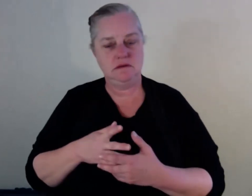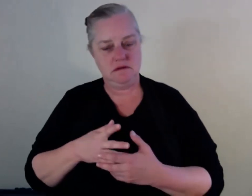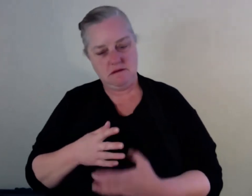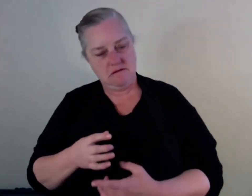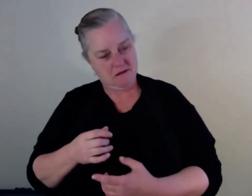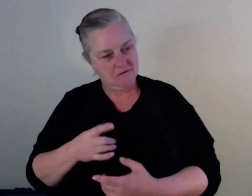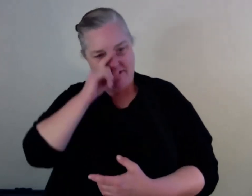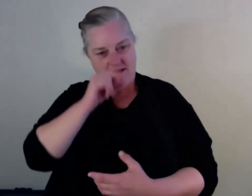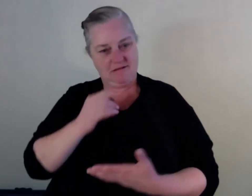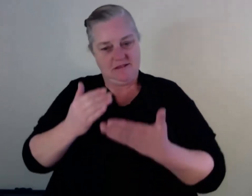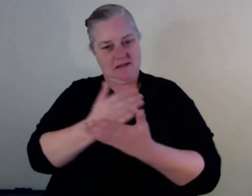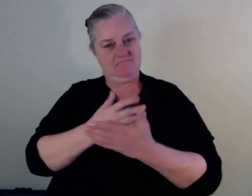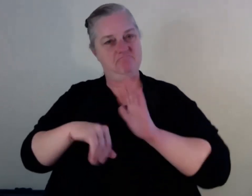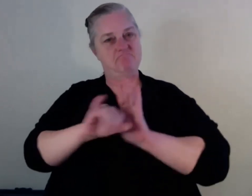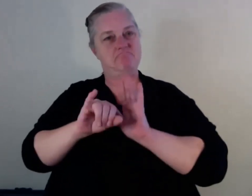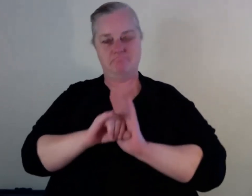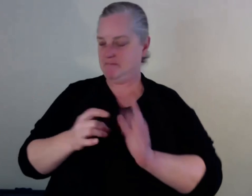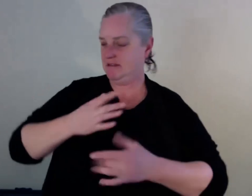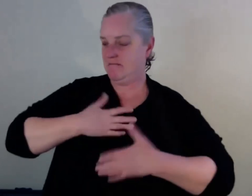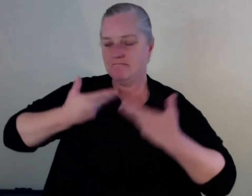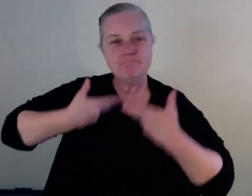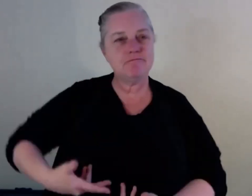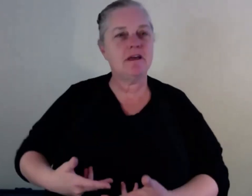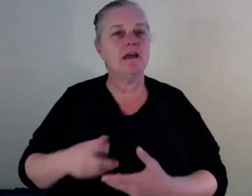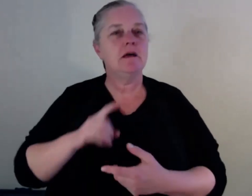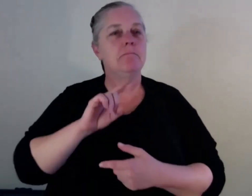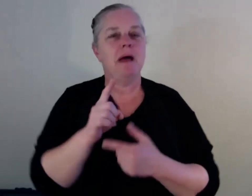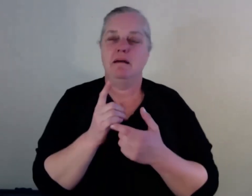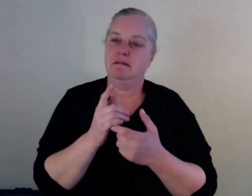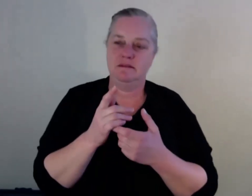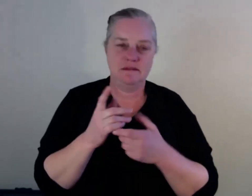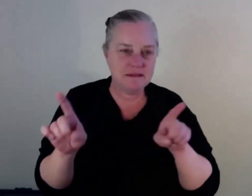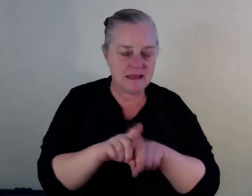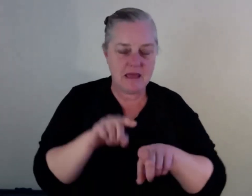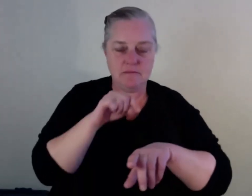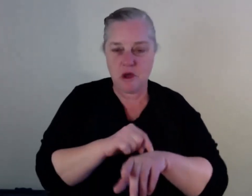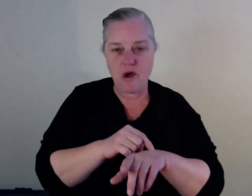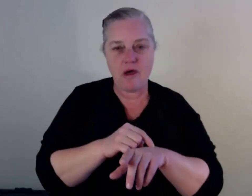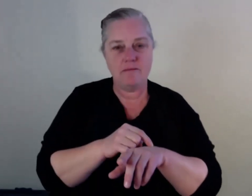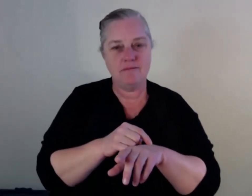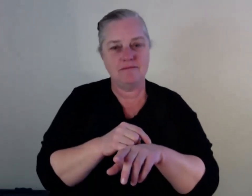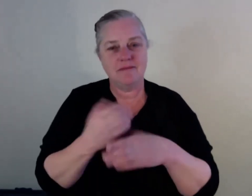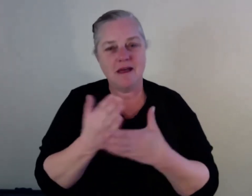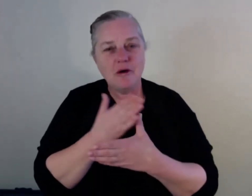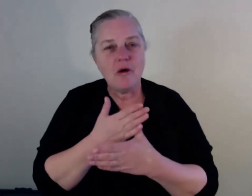with, you know, substance use and, you know, it would remove the feeling of shame and the feeling of not belonging and